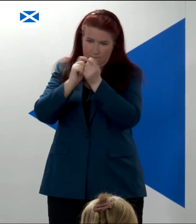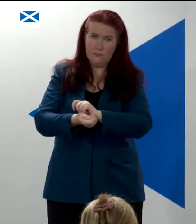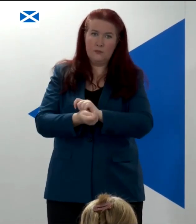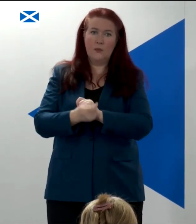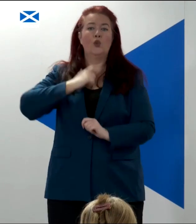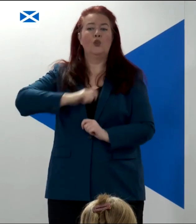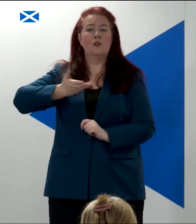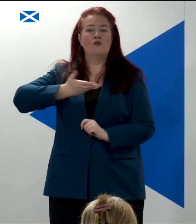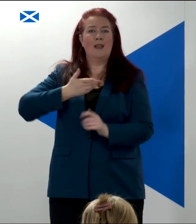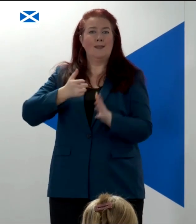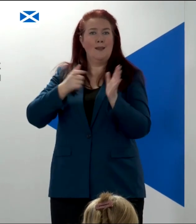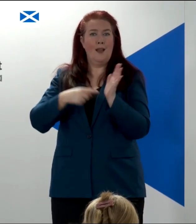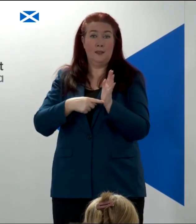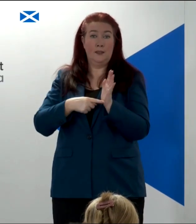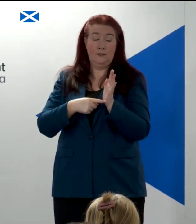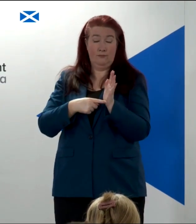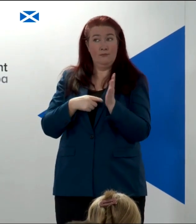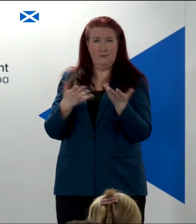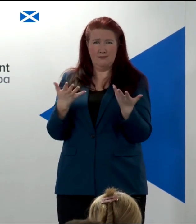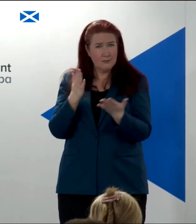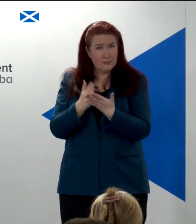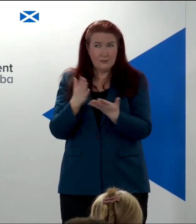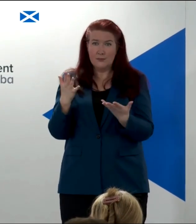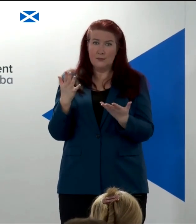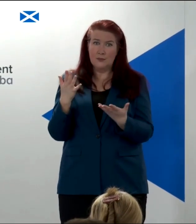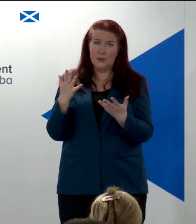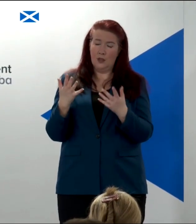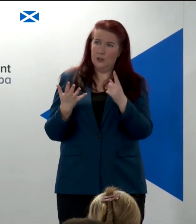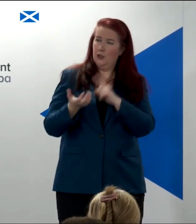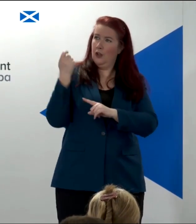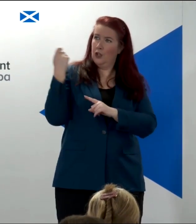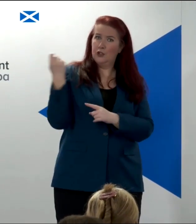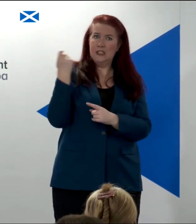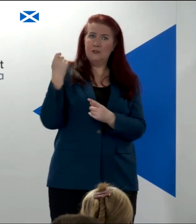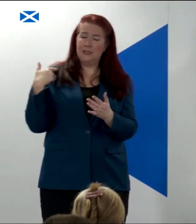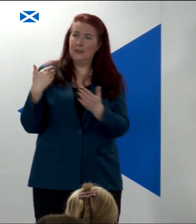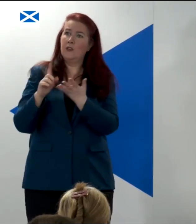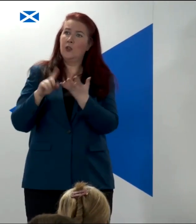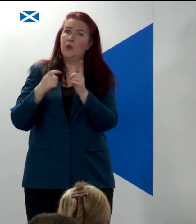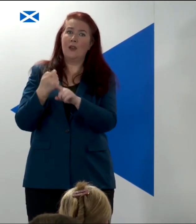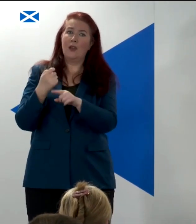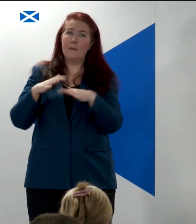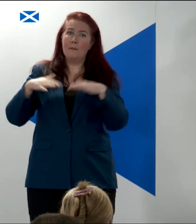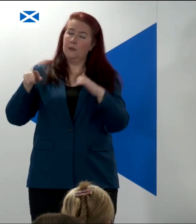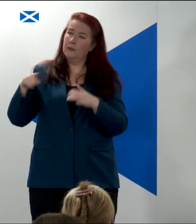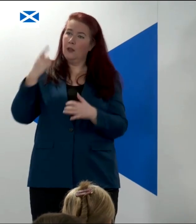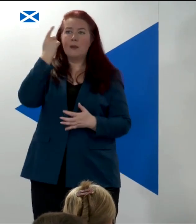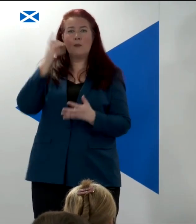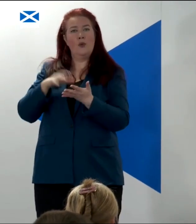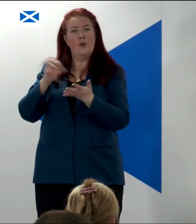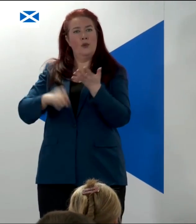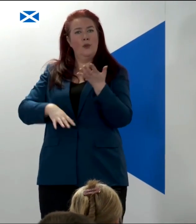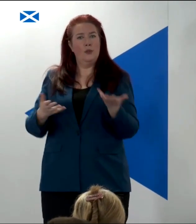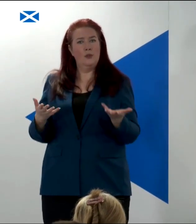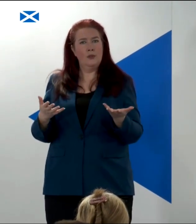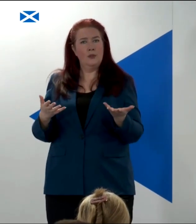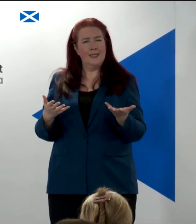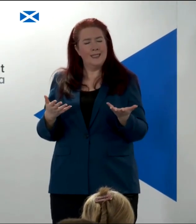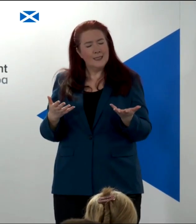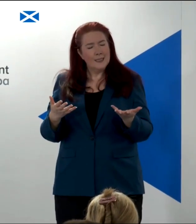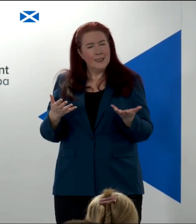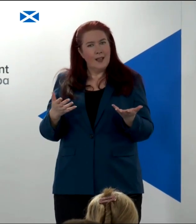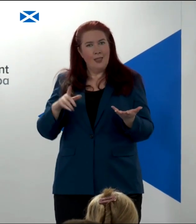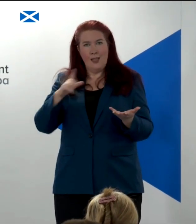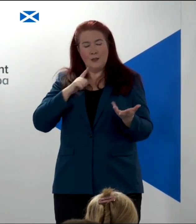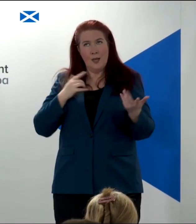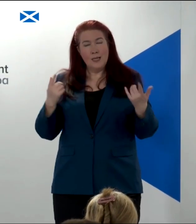Human Rights Act, one of the most significant achievements of any UK parliament in the last 30 years. So all of this raises the